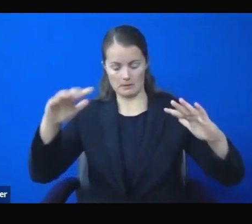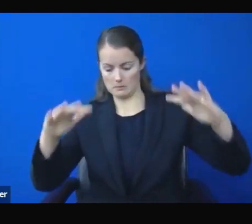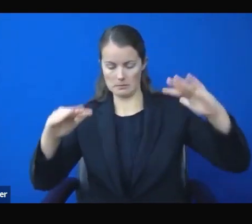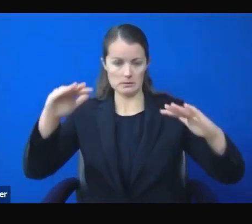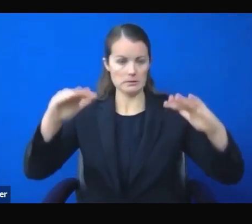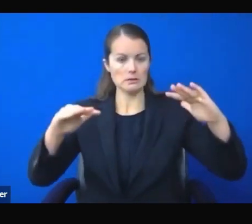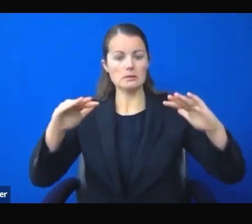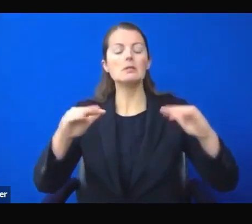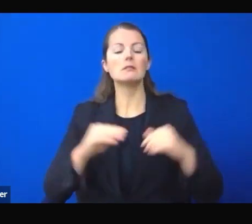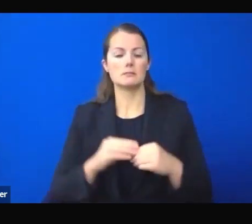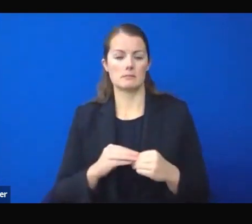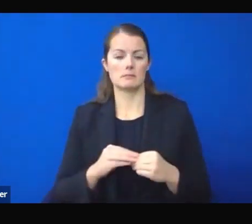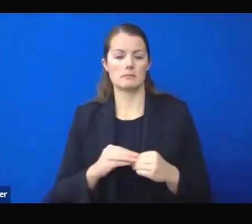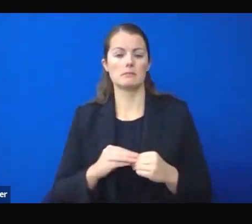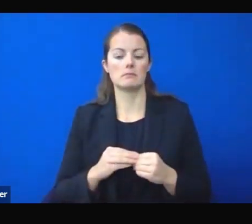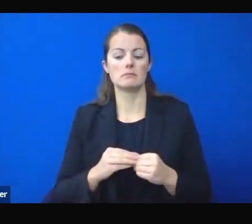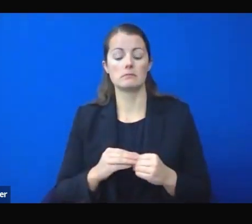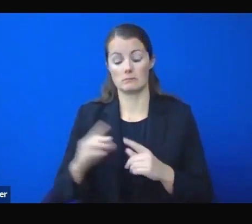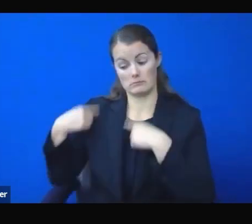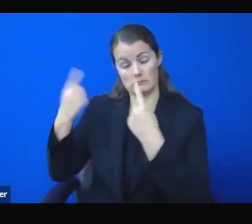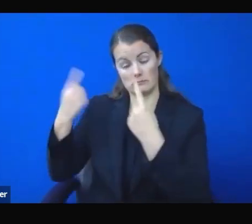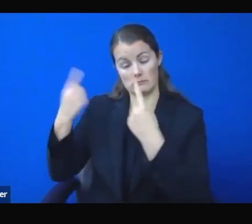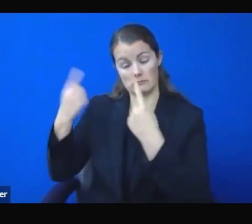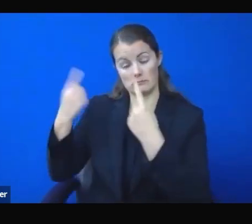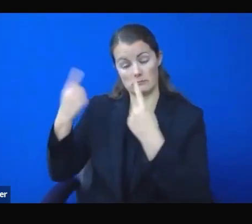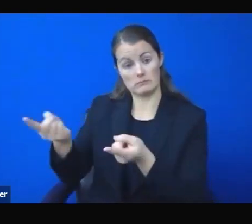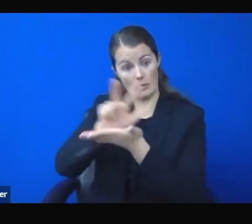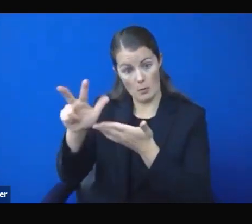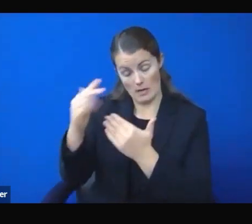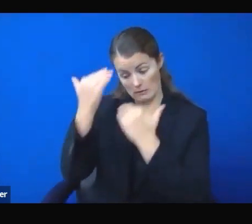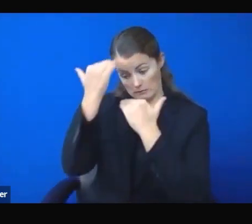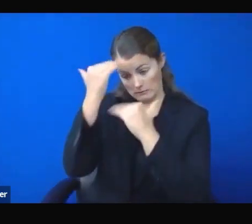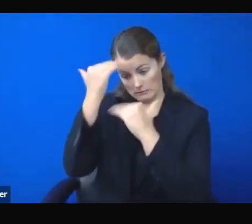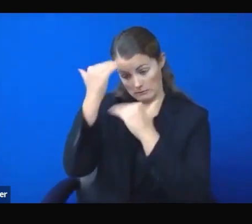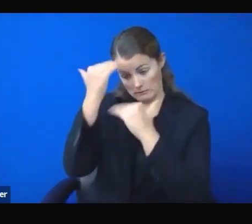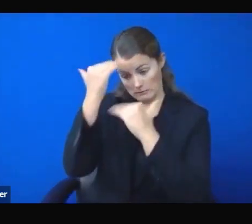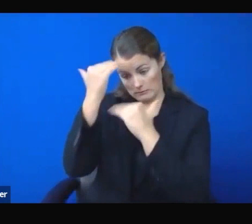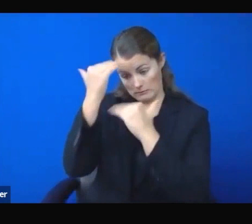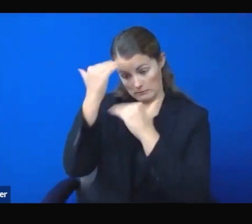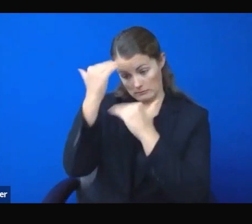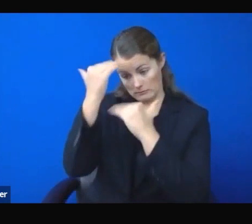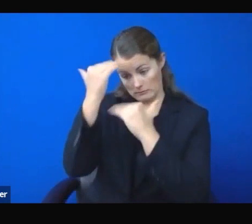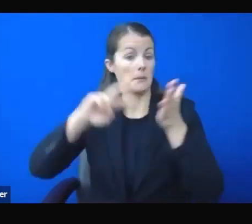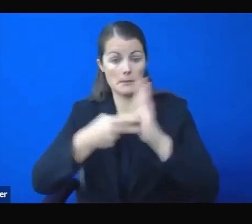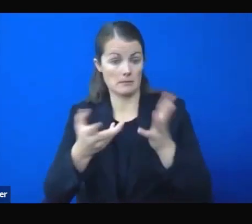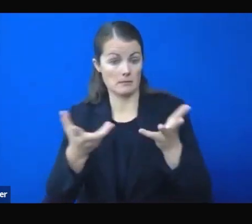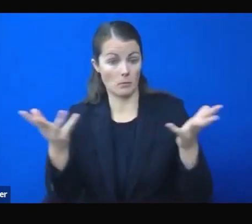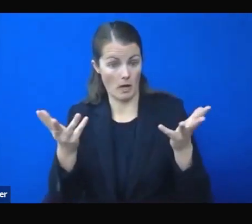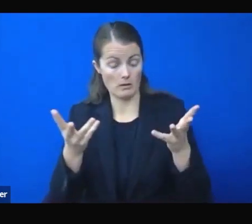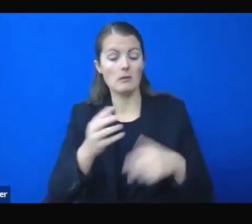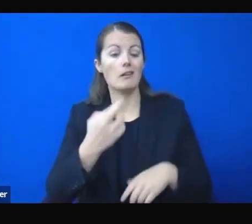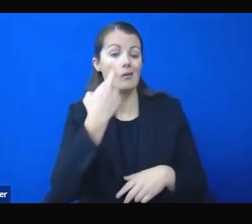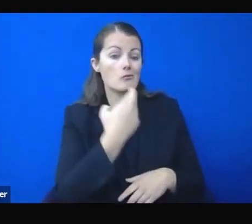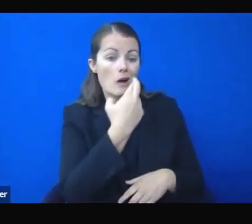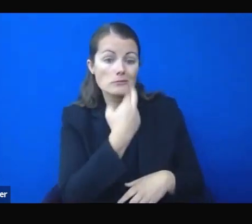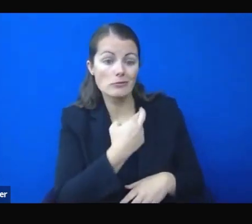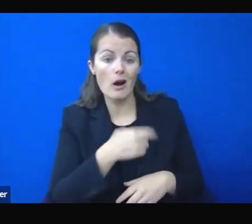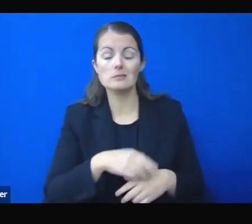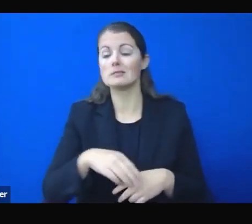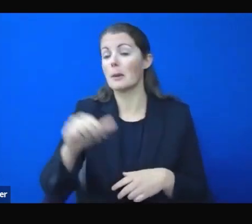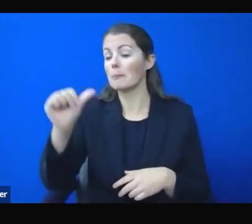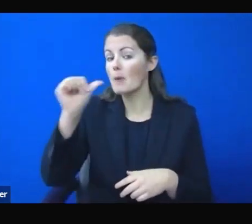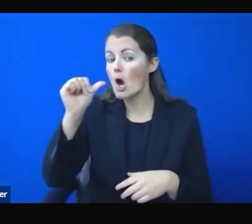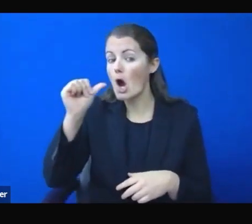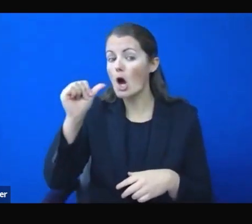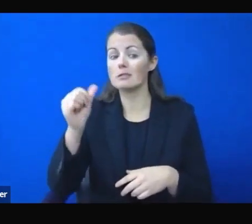pause, capacity is limited to 25% at many businesses, including our restaurants, bars, casino